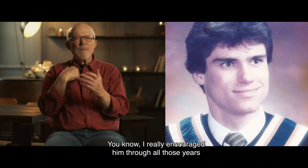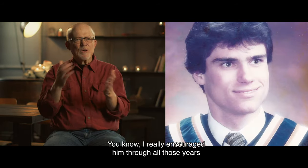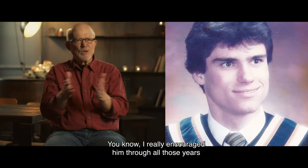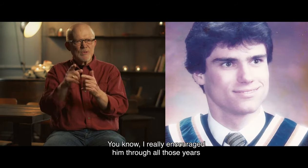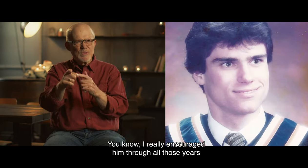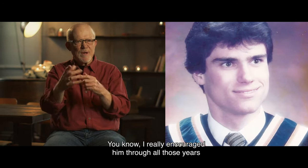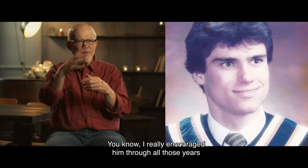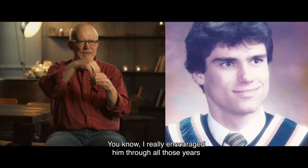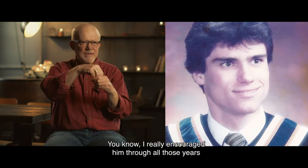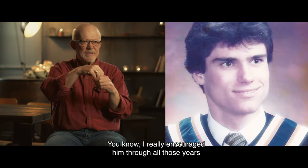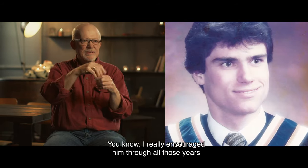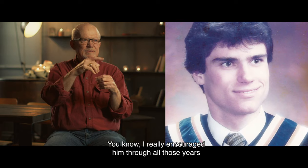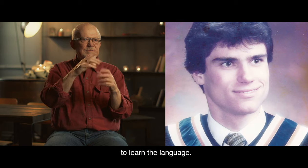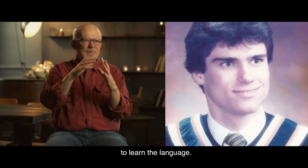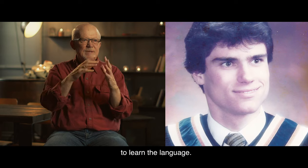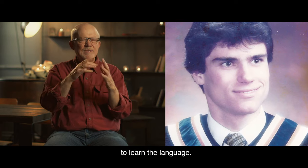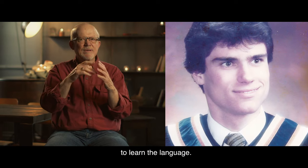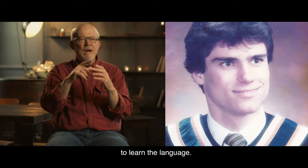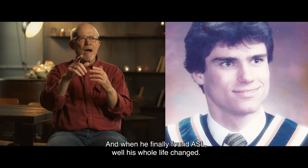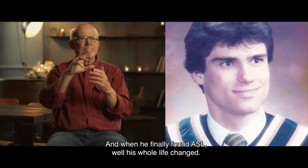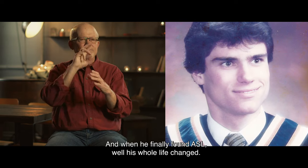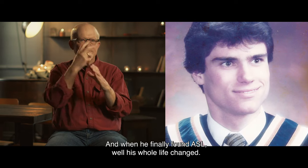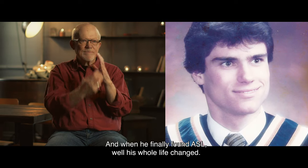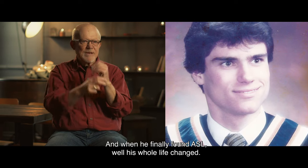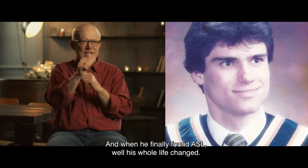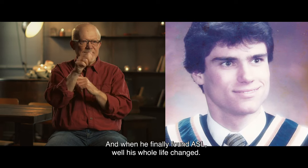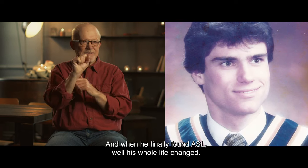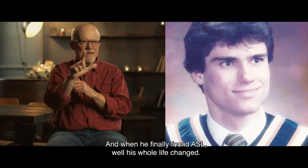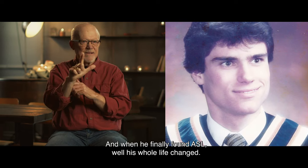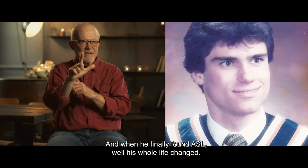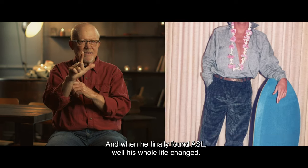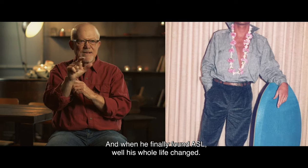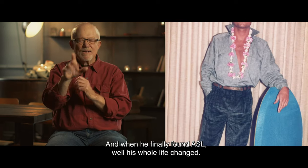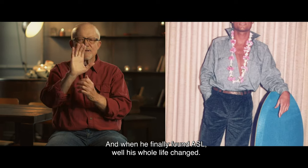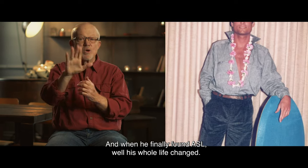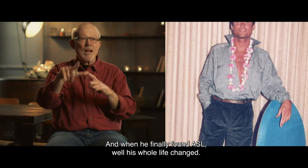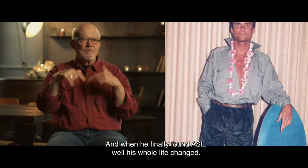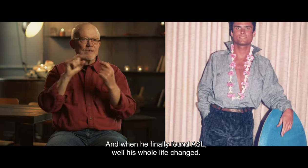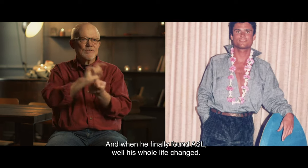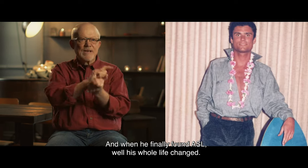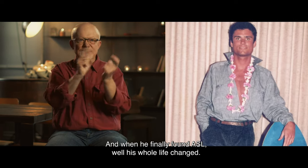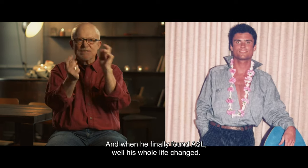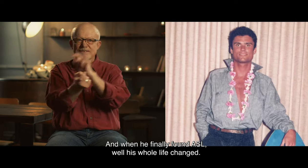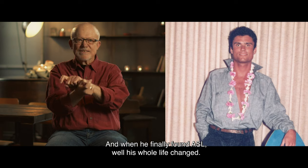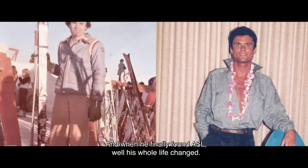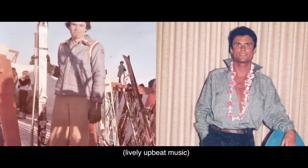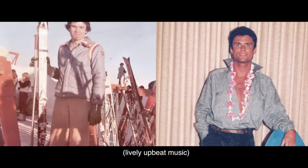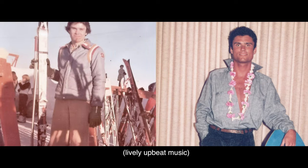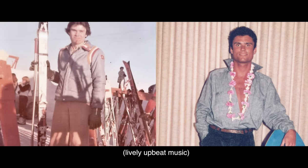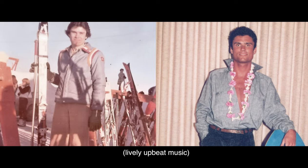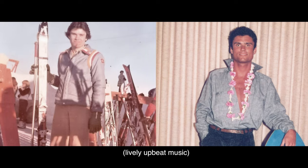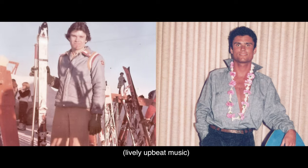encouraged him through all those years to learn the language, and when he finally found ASL, well, his whole life changed.